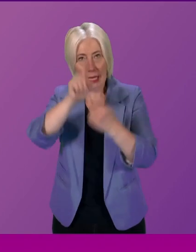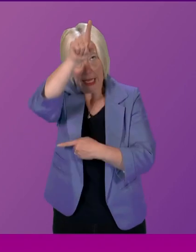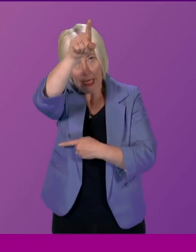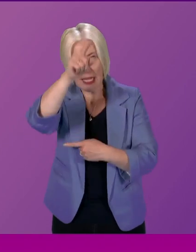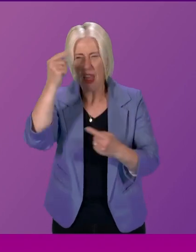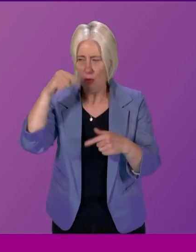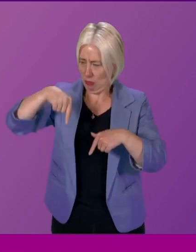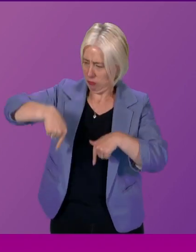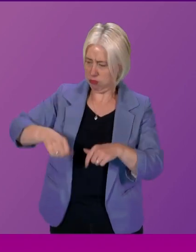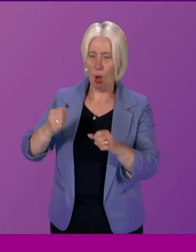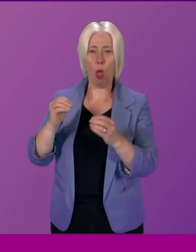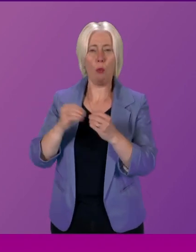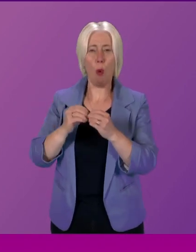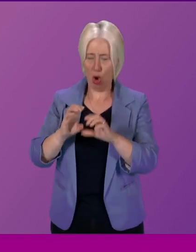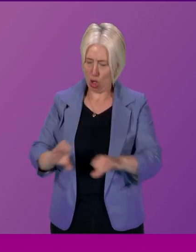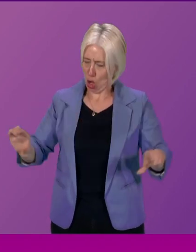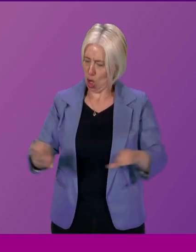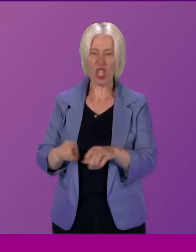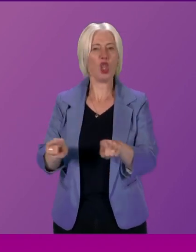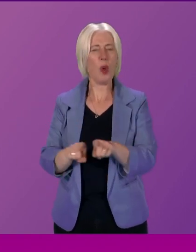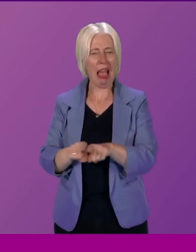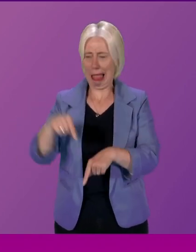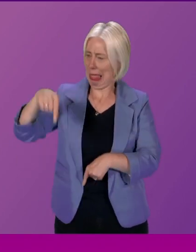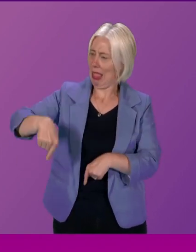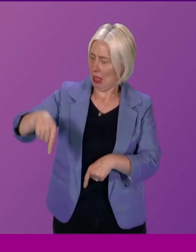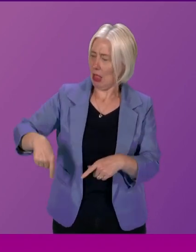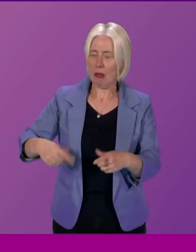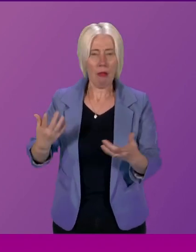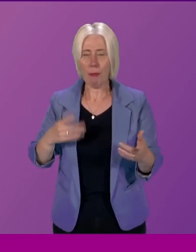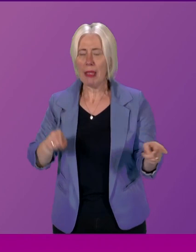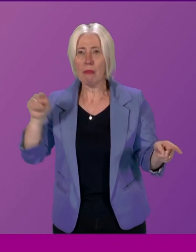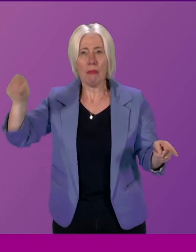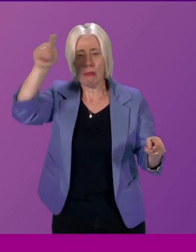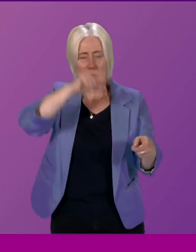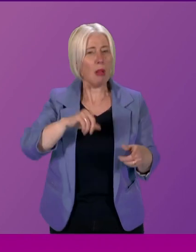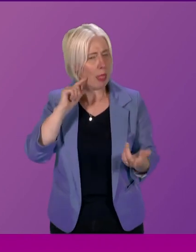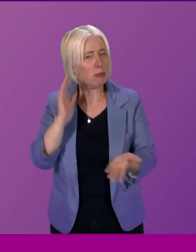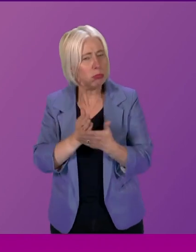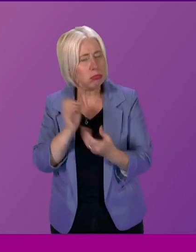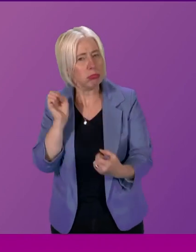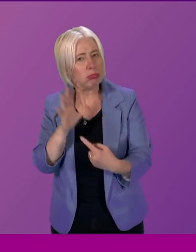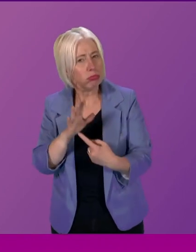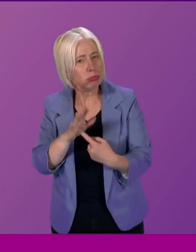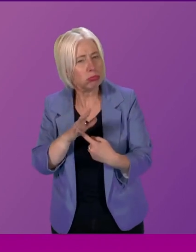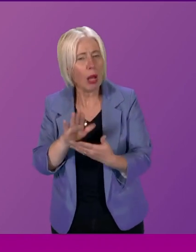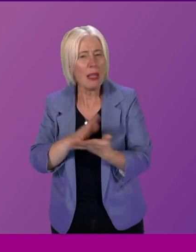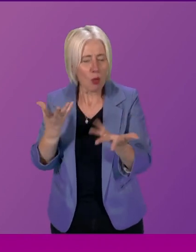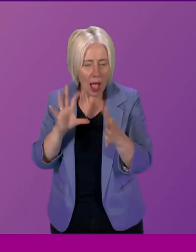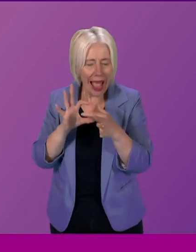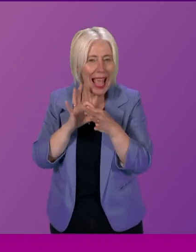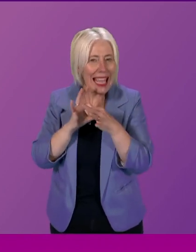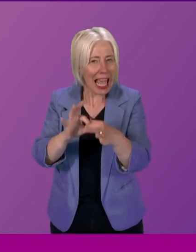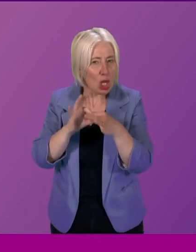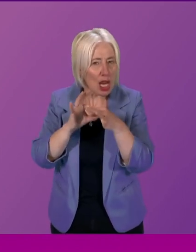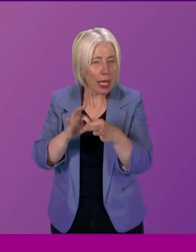Gala Shields and did a meeting down there and I think that's really important because I think that's engaging with